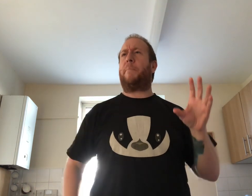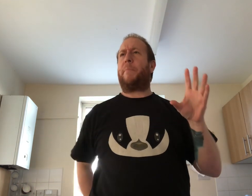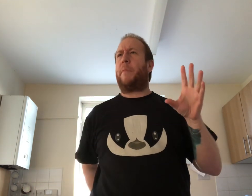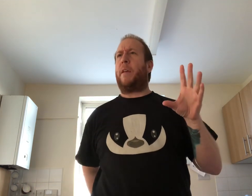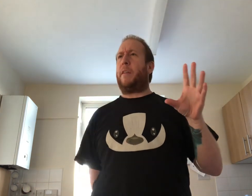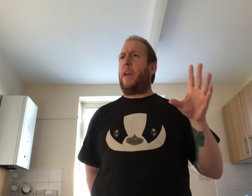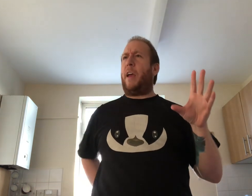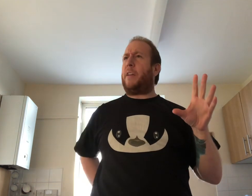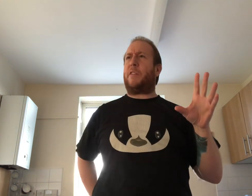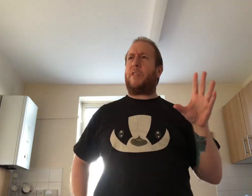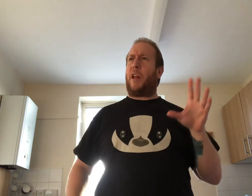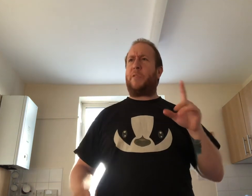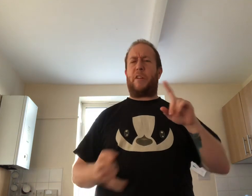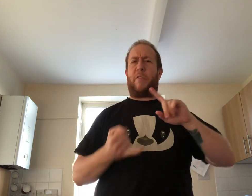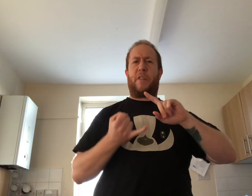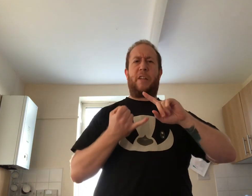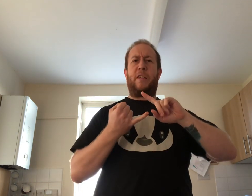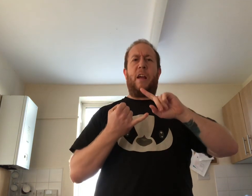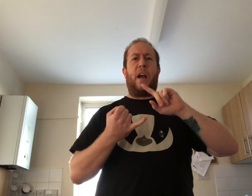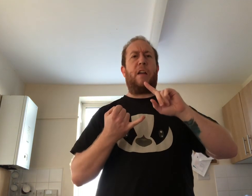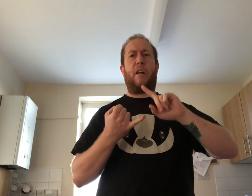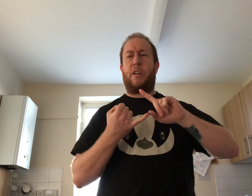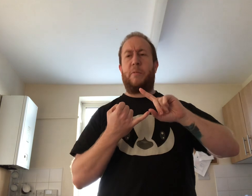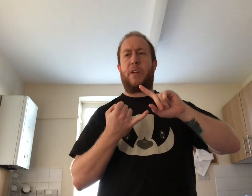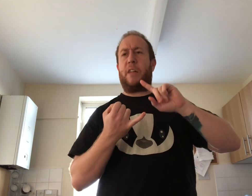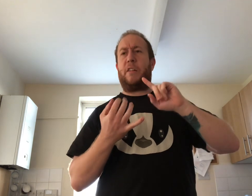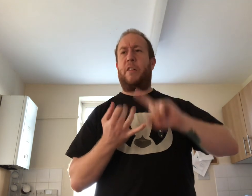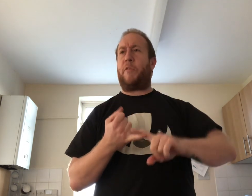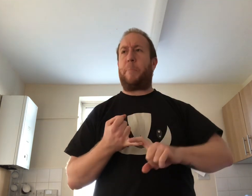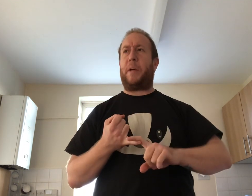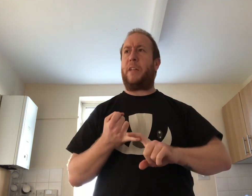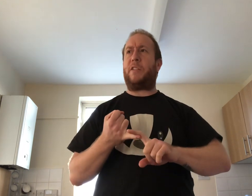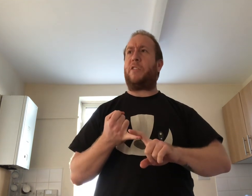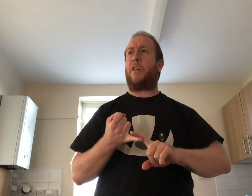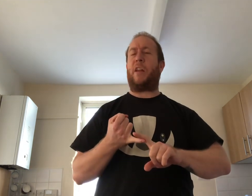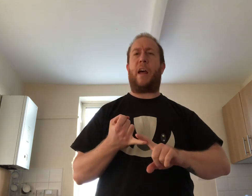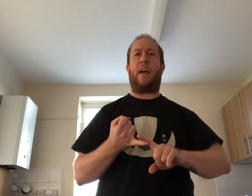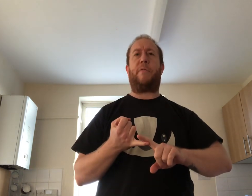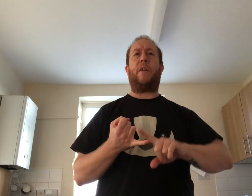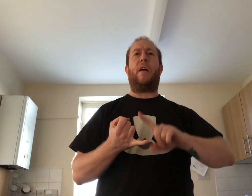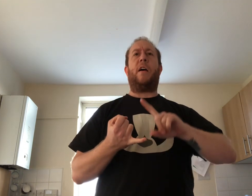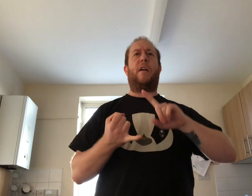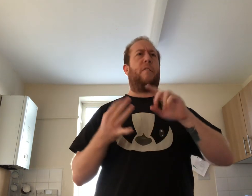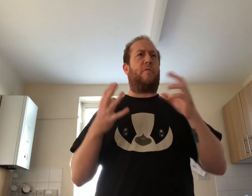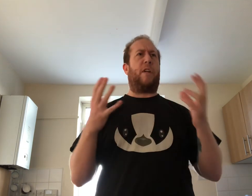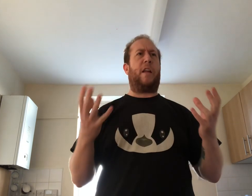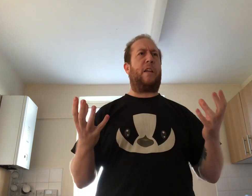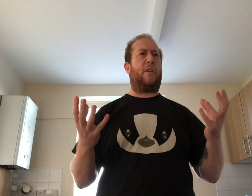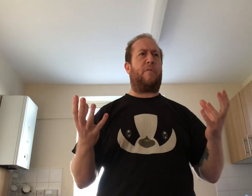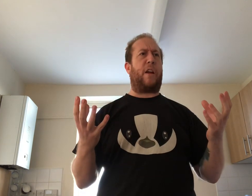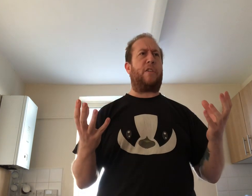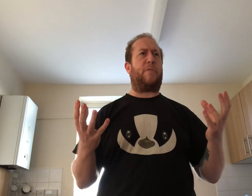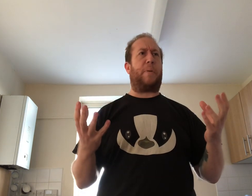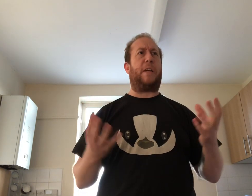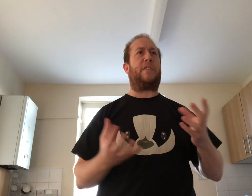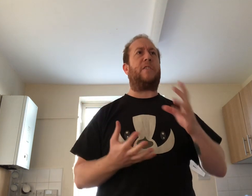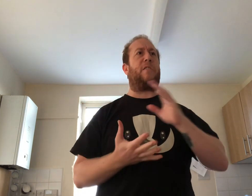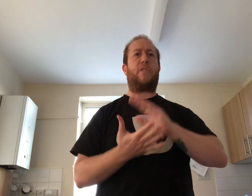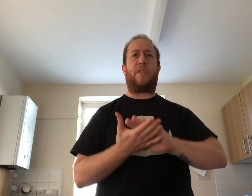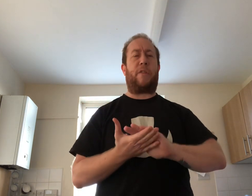yes there's loads of different things and like you were saying the different pizzas you can have a really good range of pizzas lots of